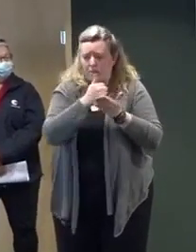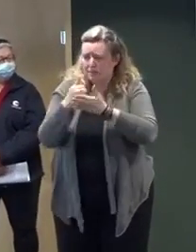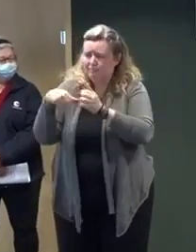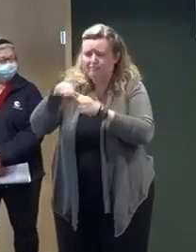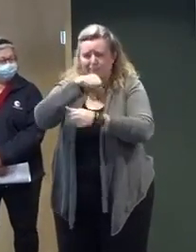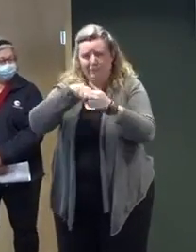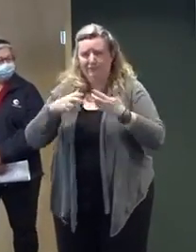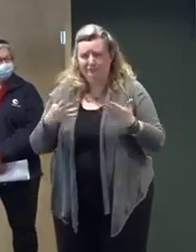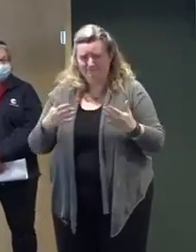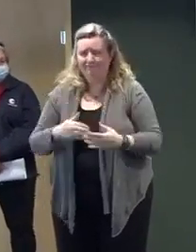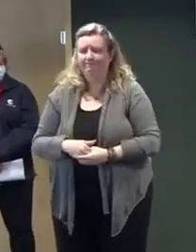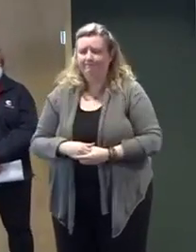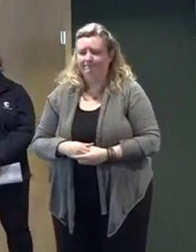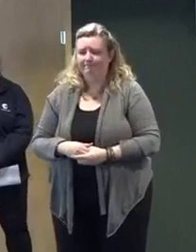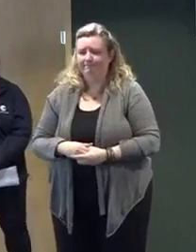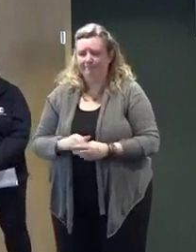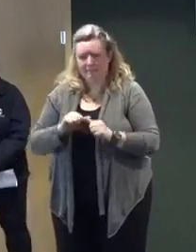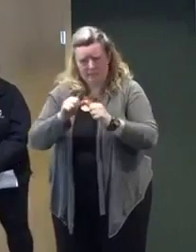everybody. Thanks, Governor.